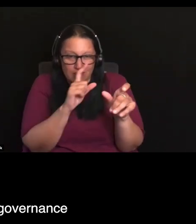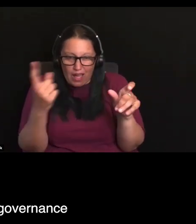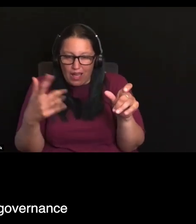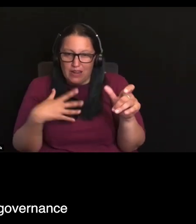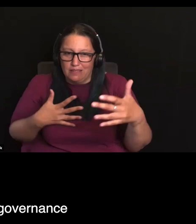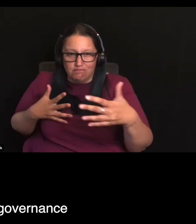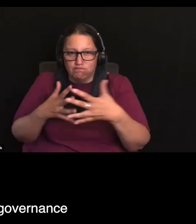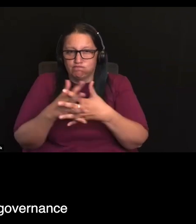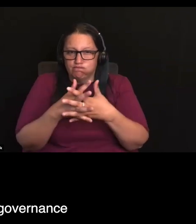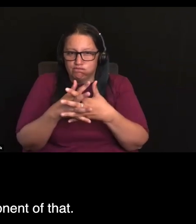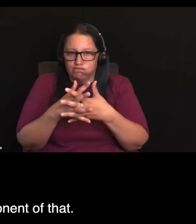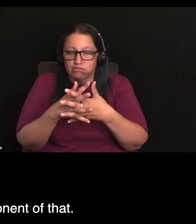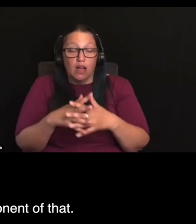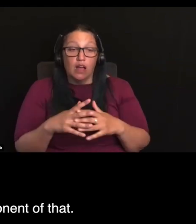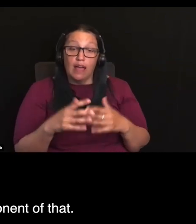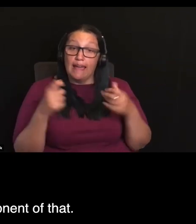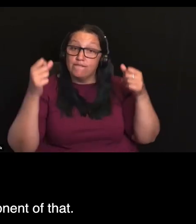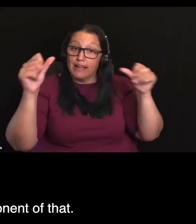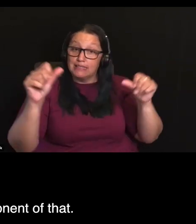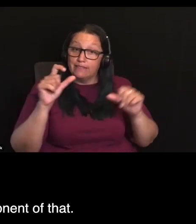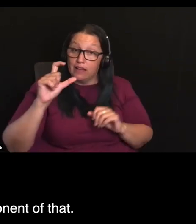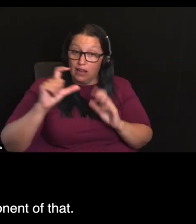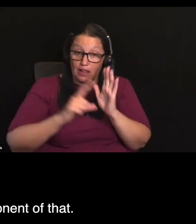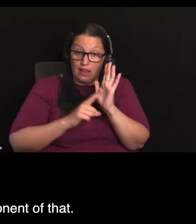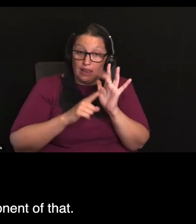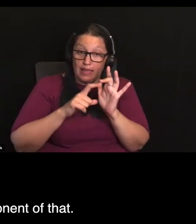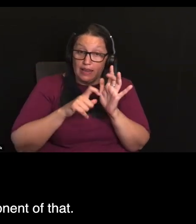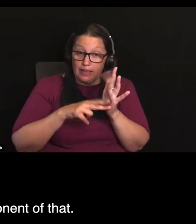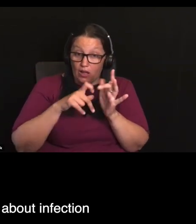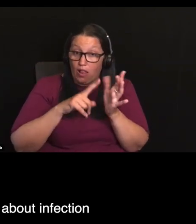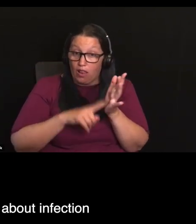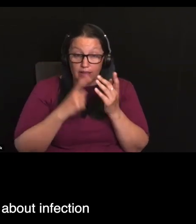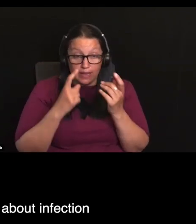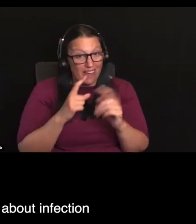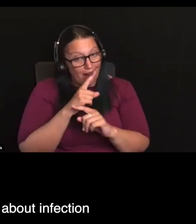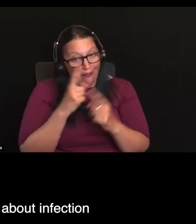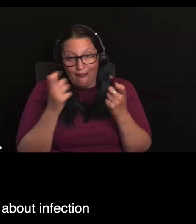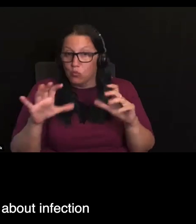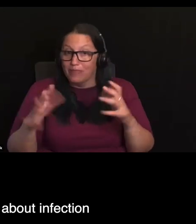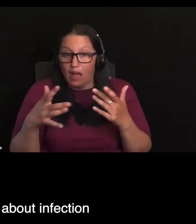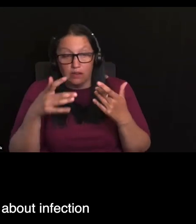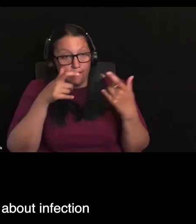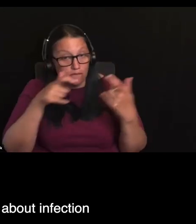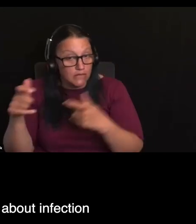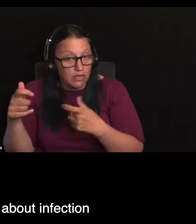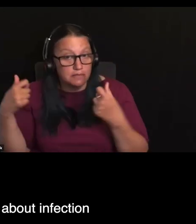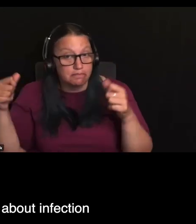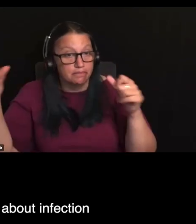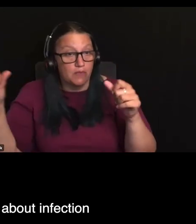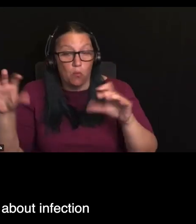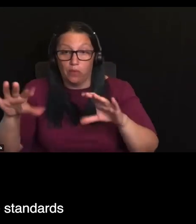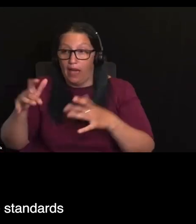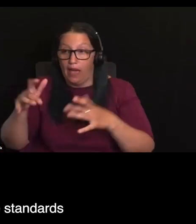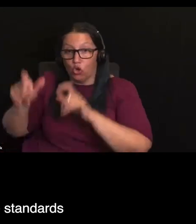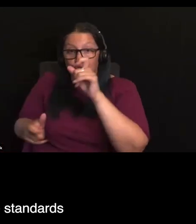without an effective governance or part of the consumer's component of that. So while we have written things about